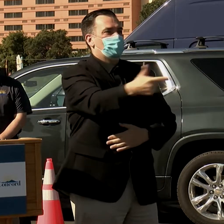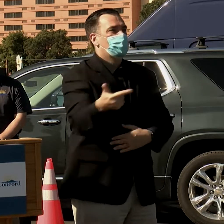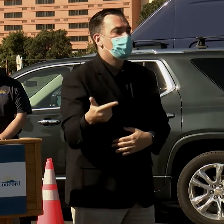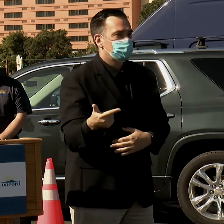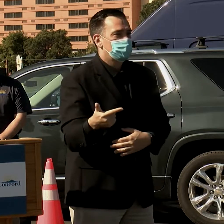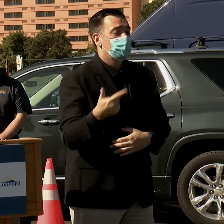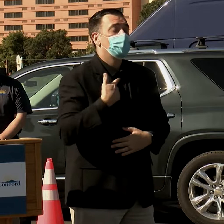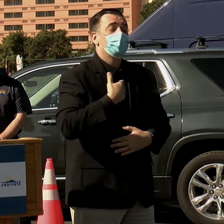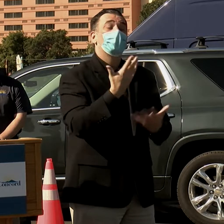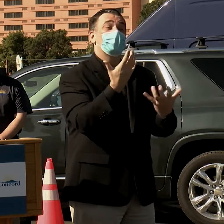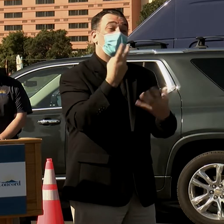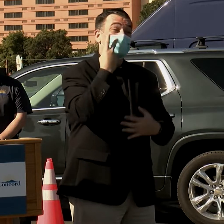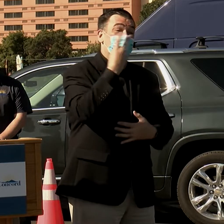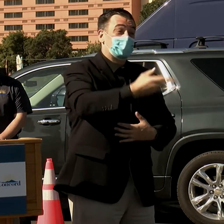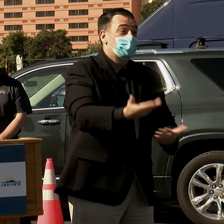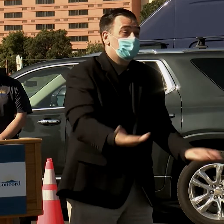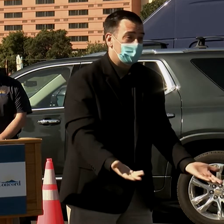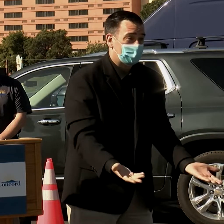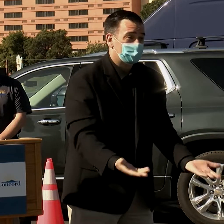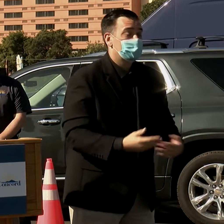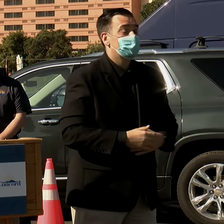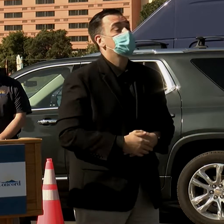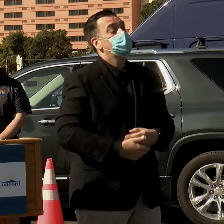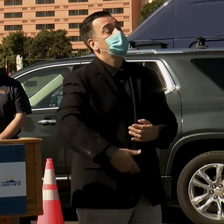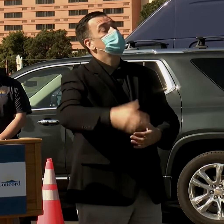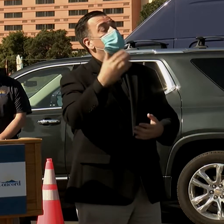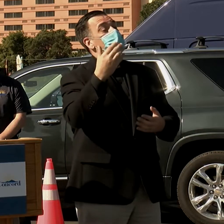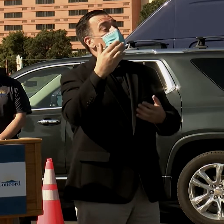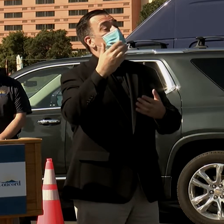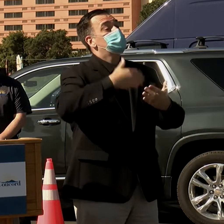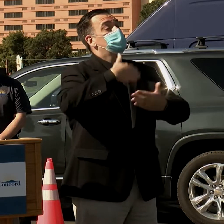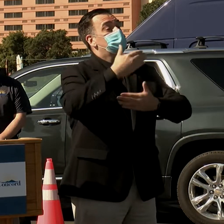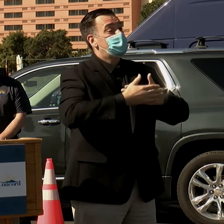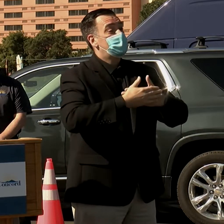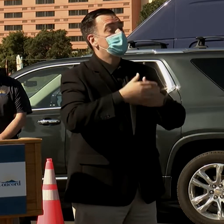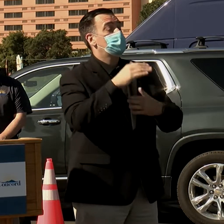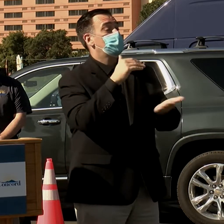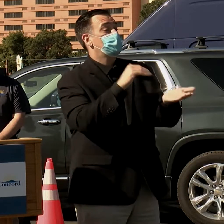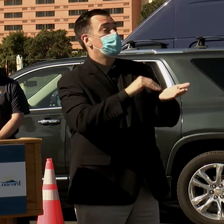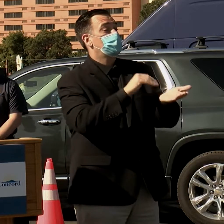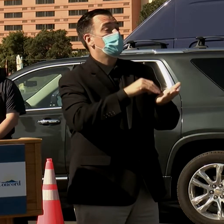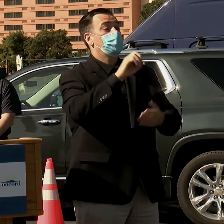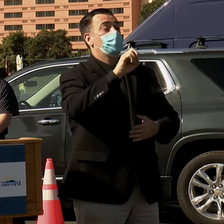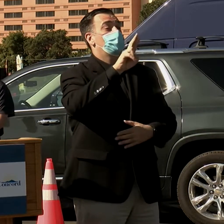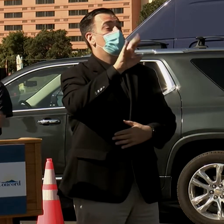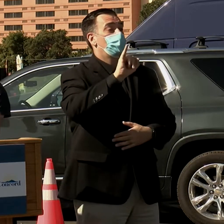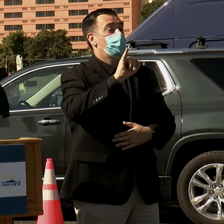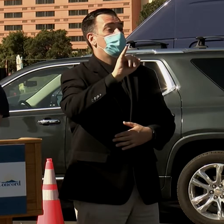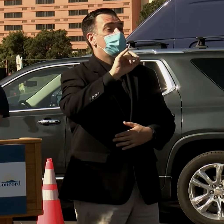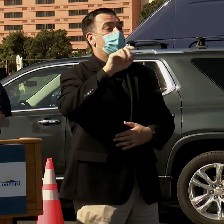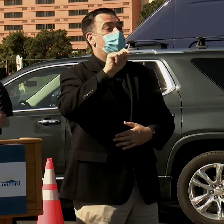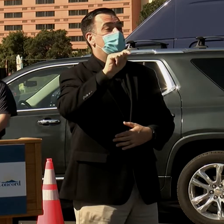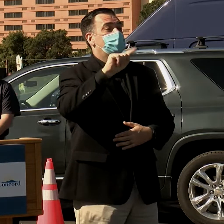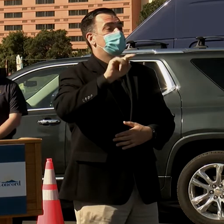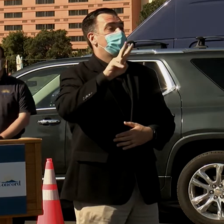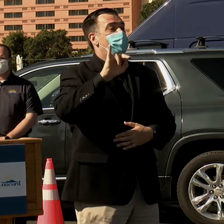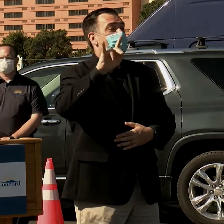Would love to see you here. And right now, I will pass it on to Dr. Ori Savelli, the county health officer. Thank you.